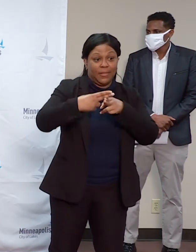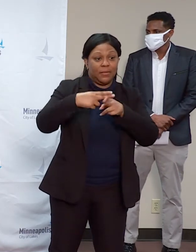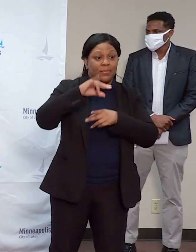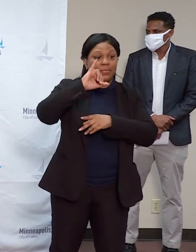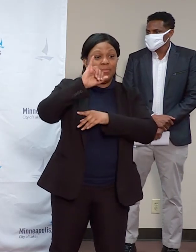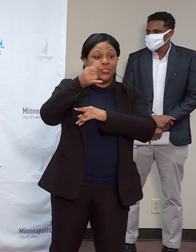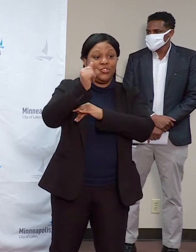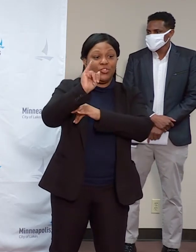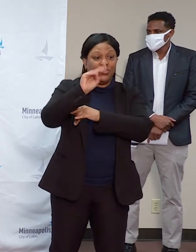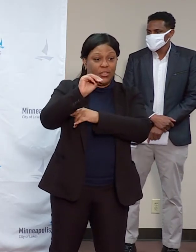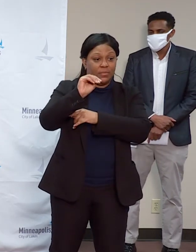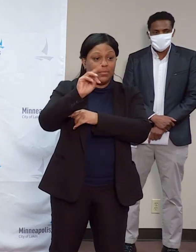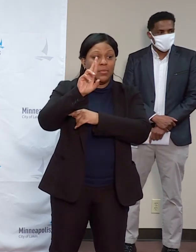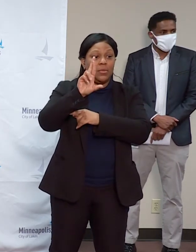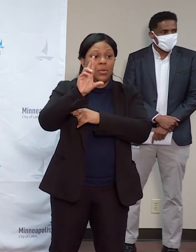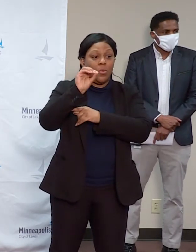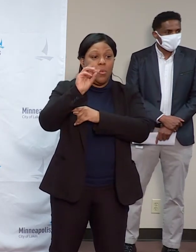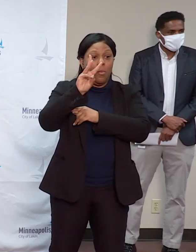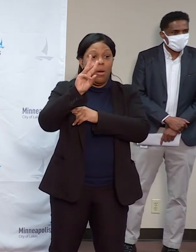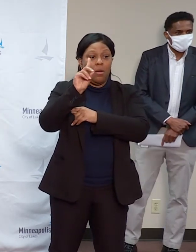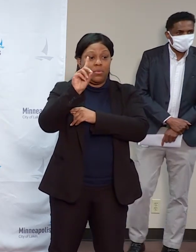trial itself, as well as a timeline.